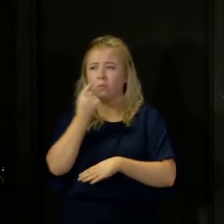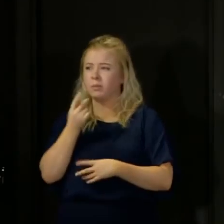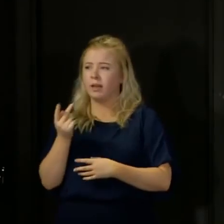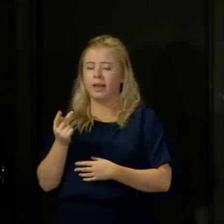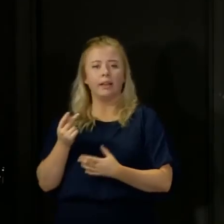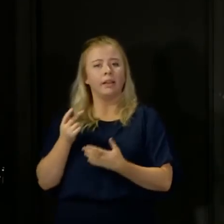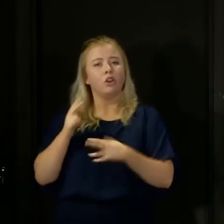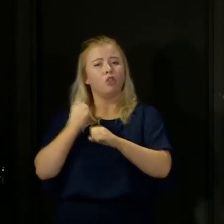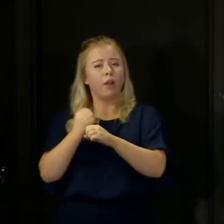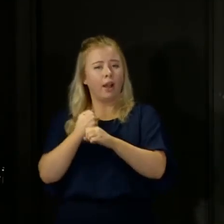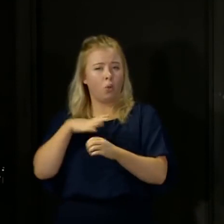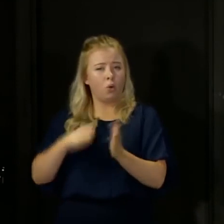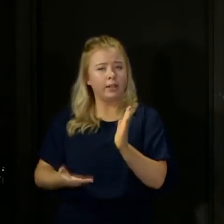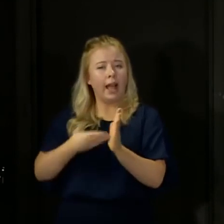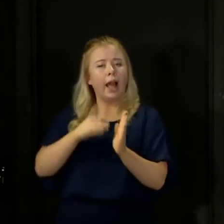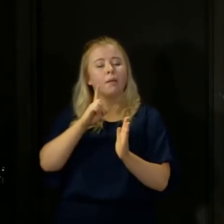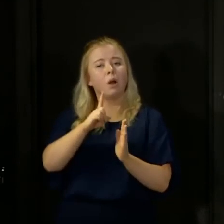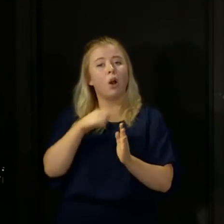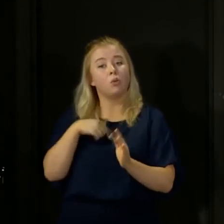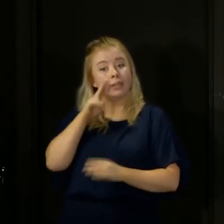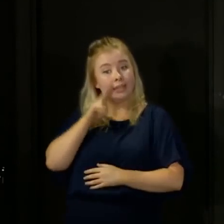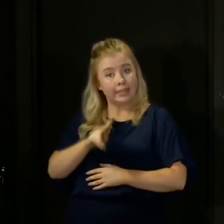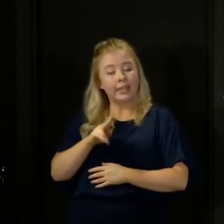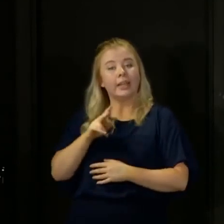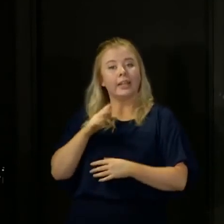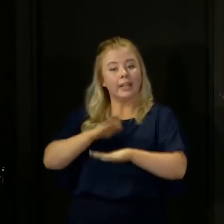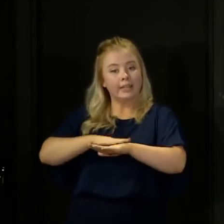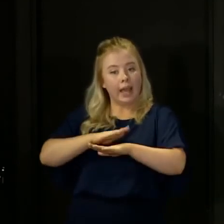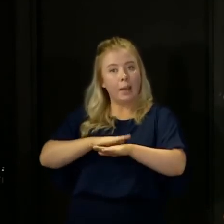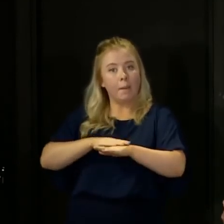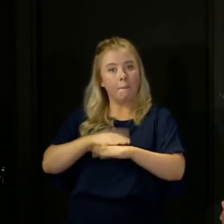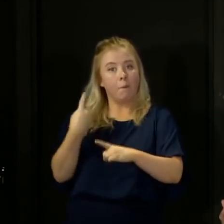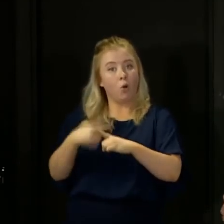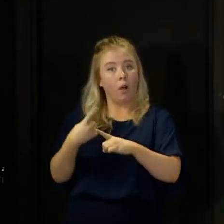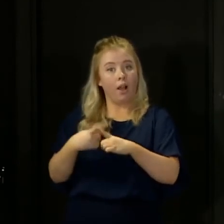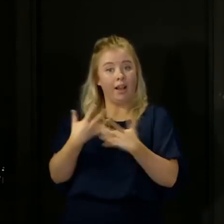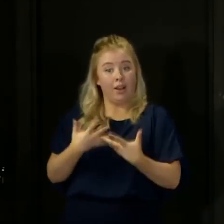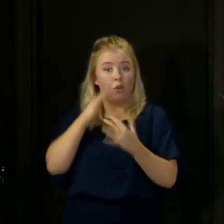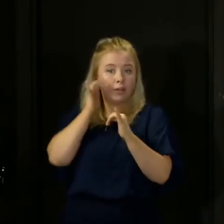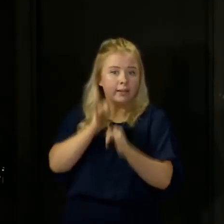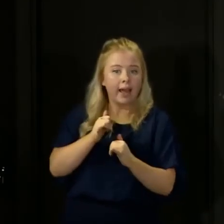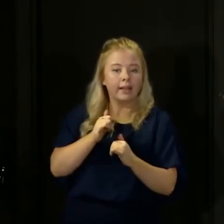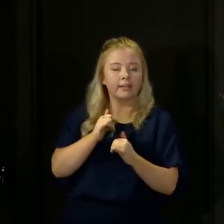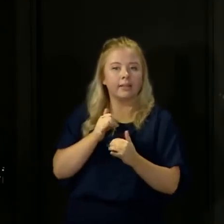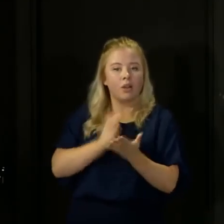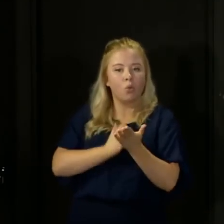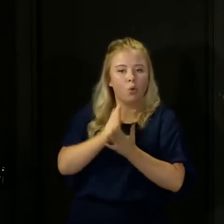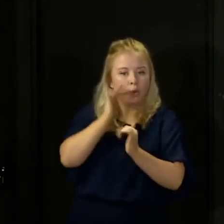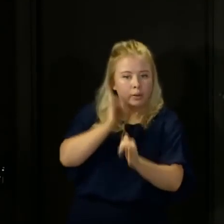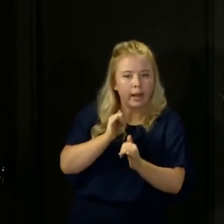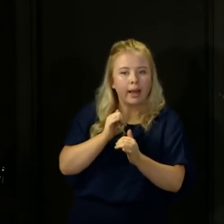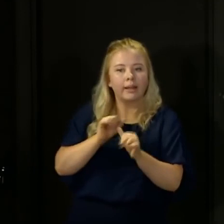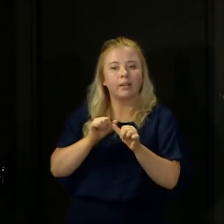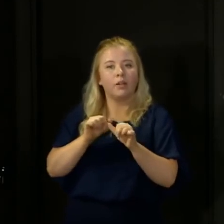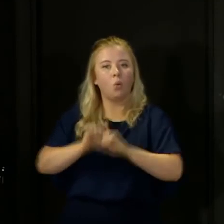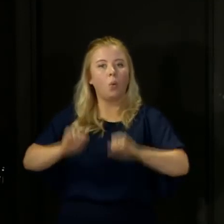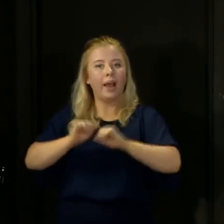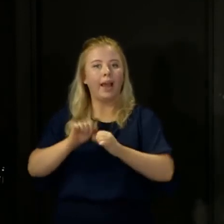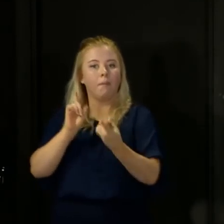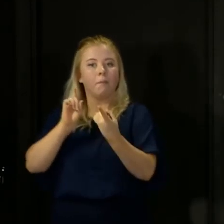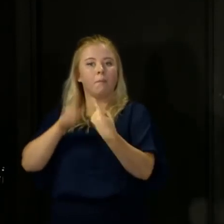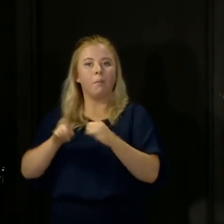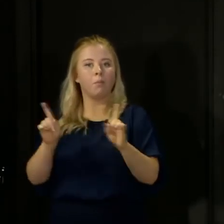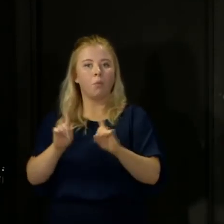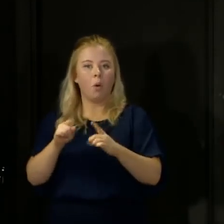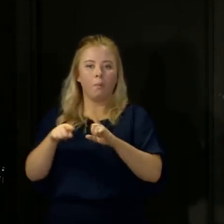Fiona might want to say something here. We are seeing reductions in the turnaround times for tests, but we are trying to get that even lower than it is and